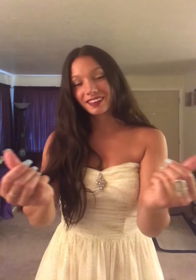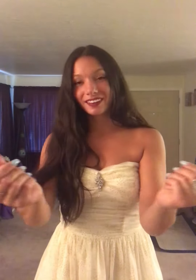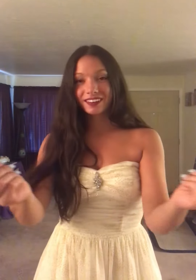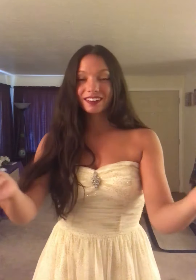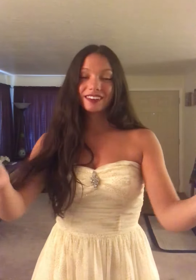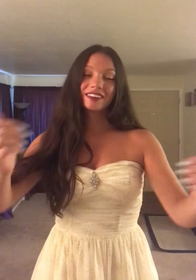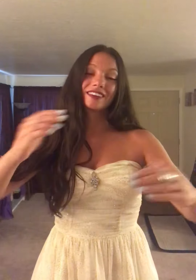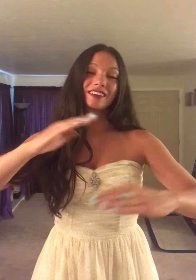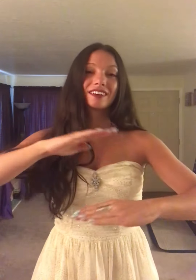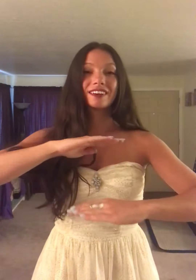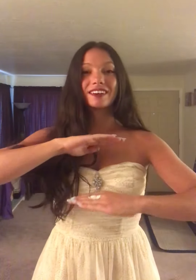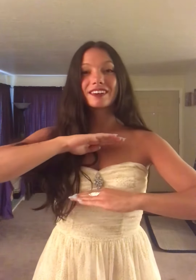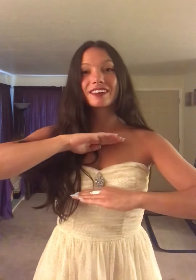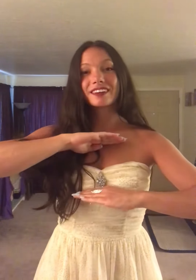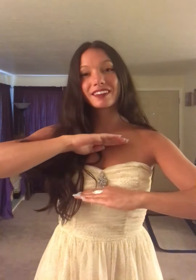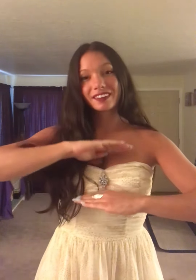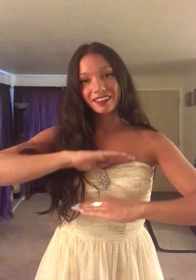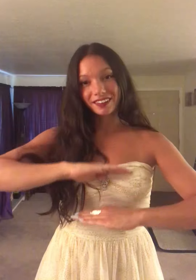away somehow